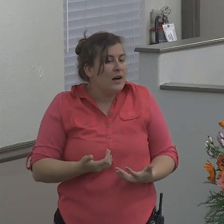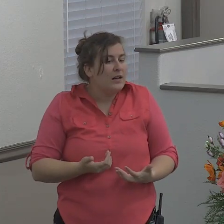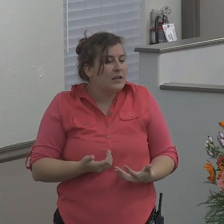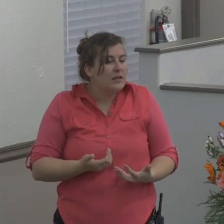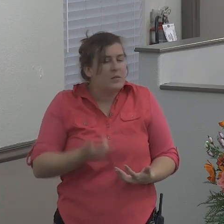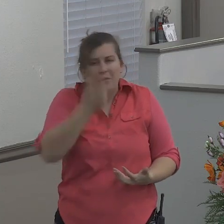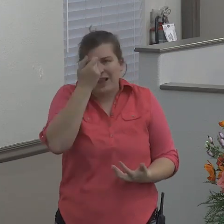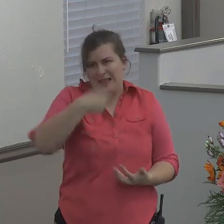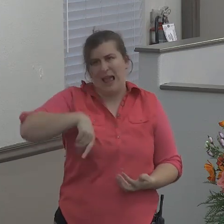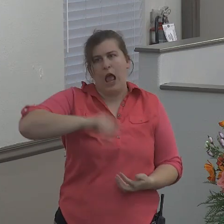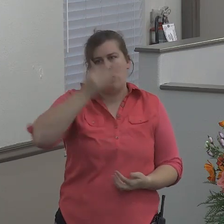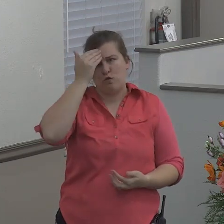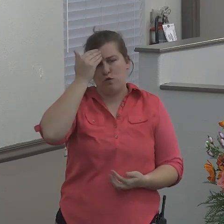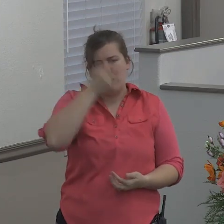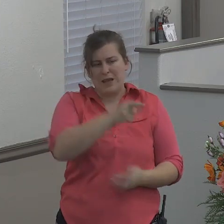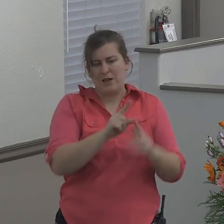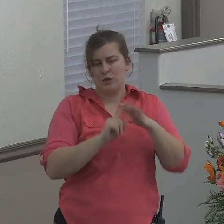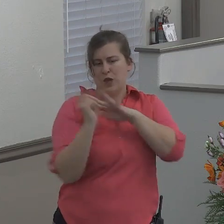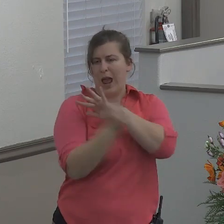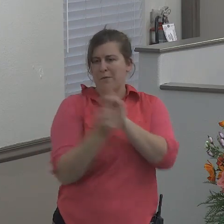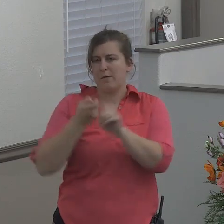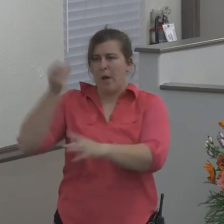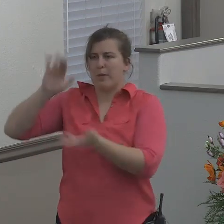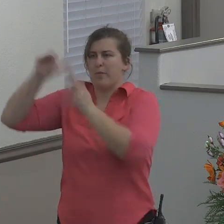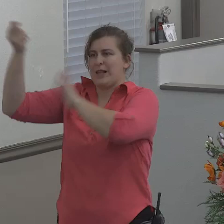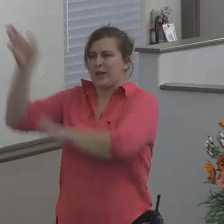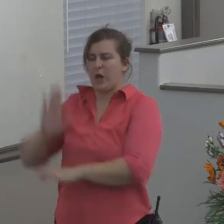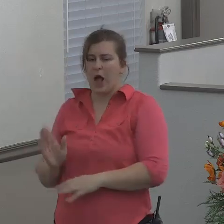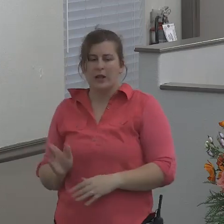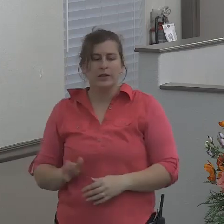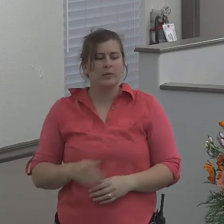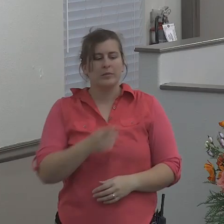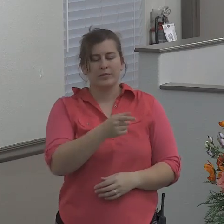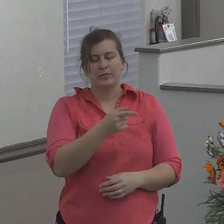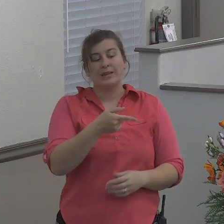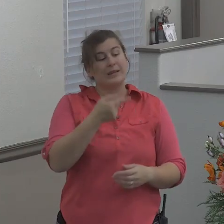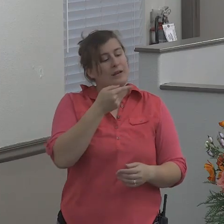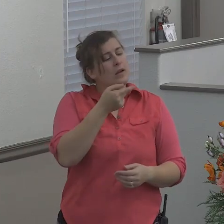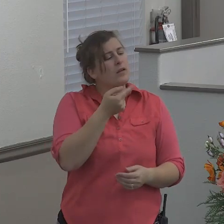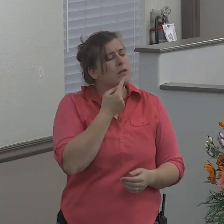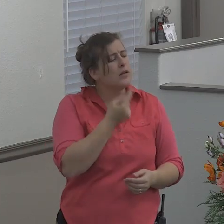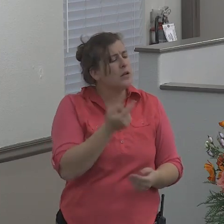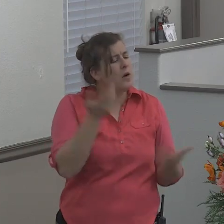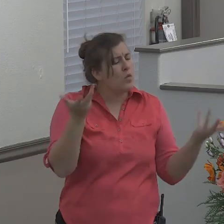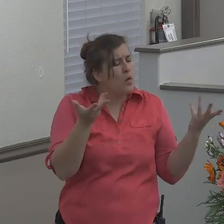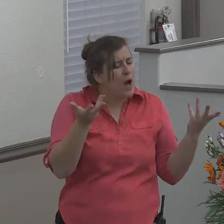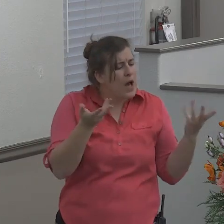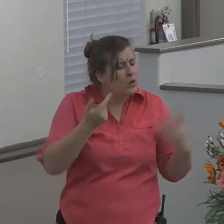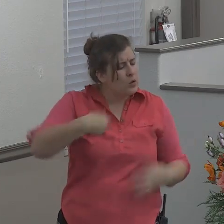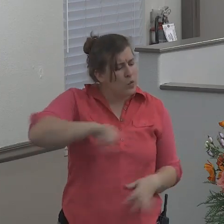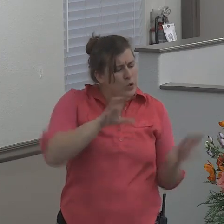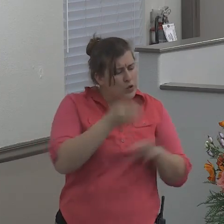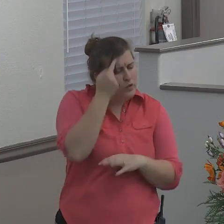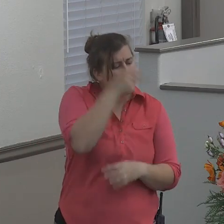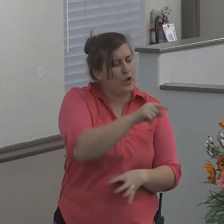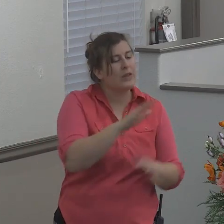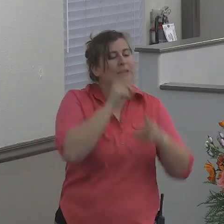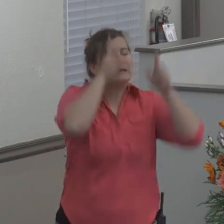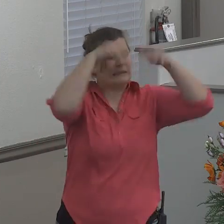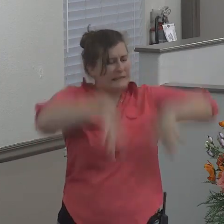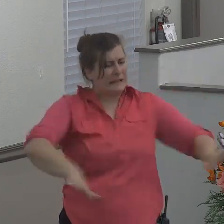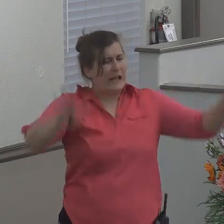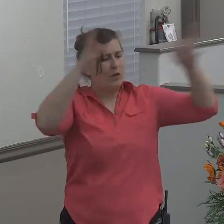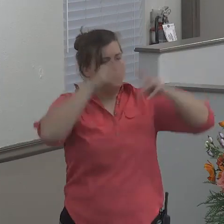presence of the Lord, because he had told them. Then said they unto him, What shall we do unto thee, that the sea may be calm